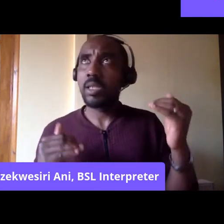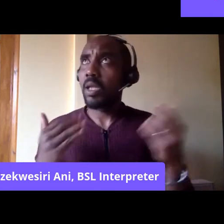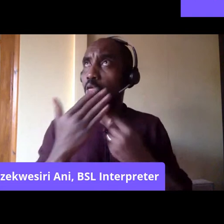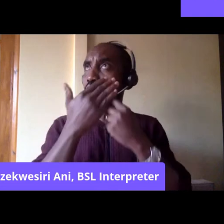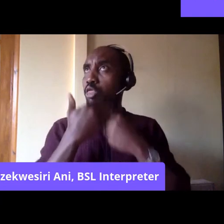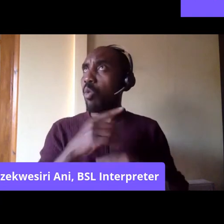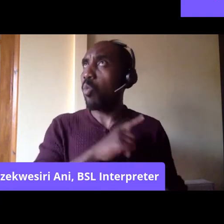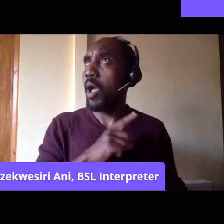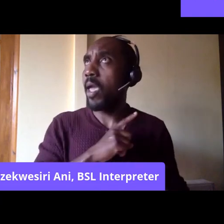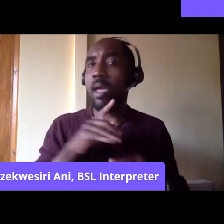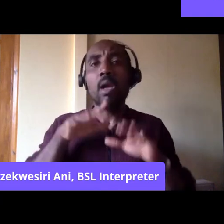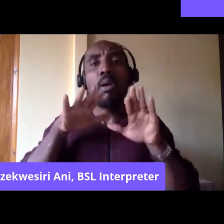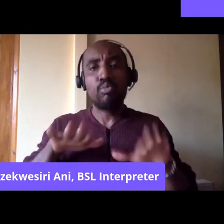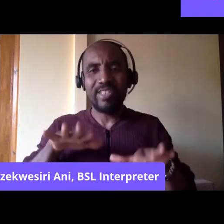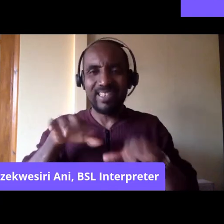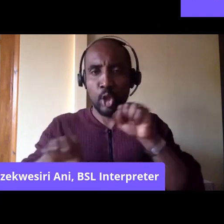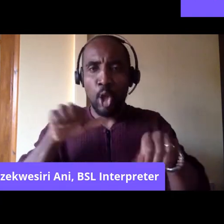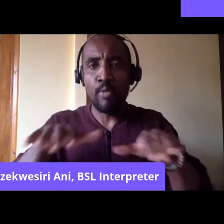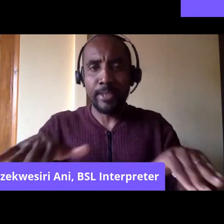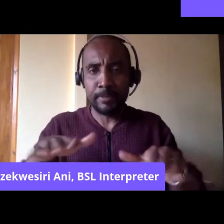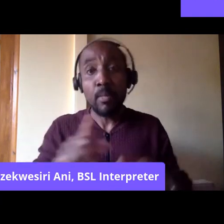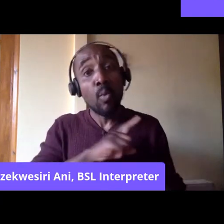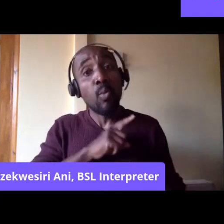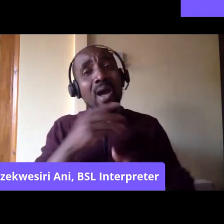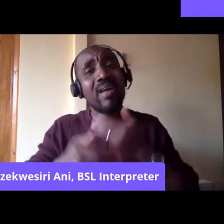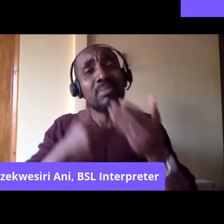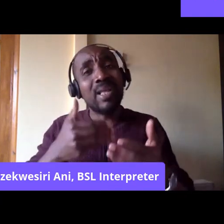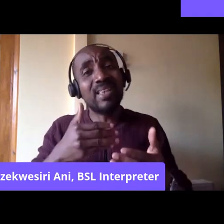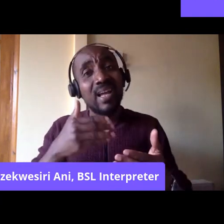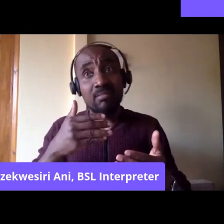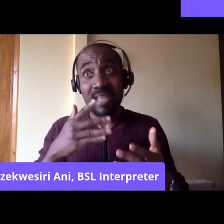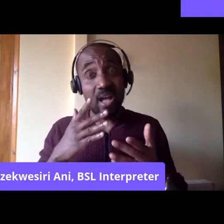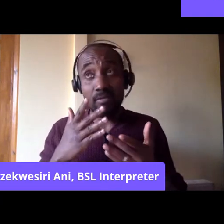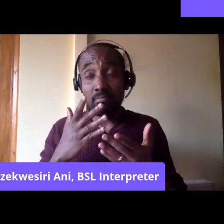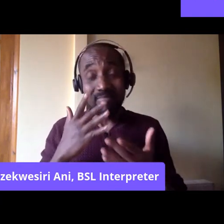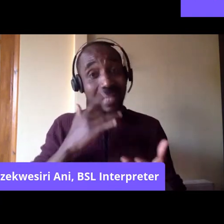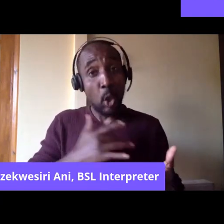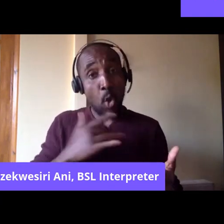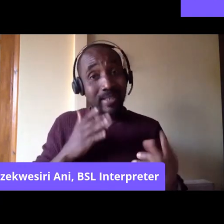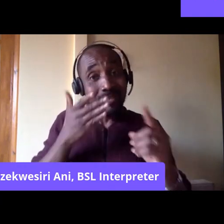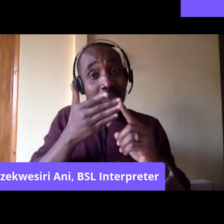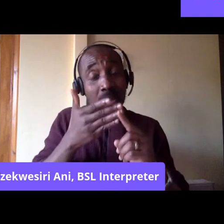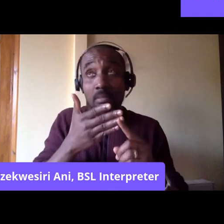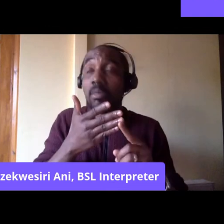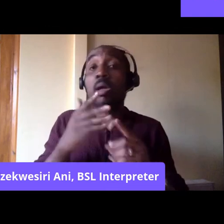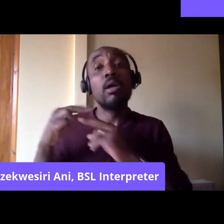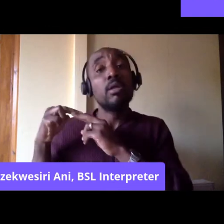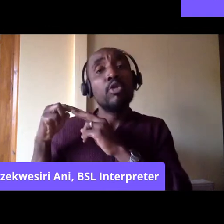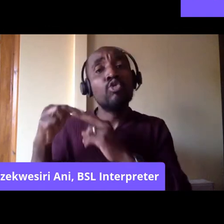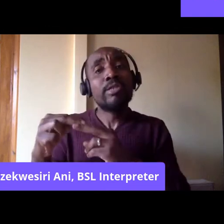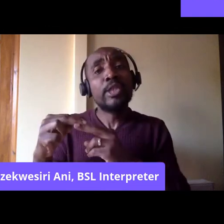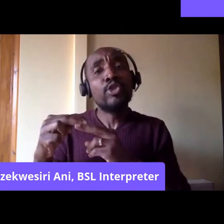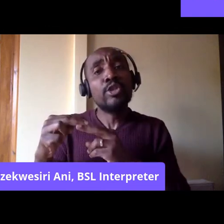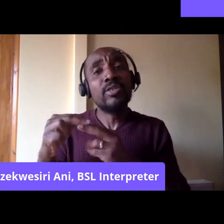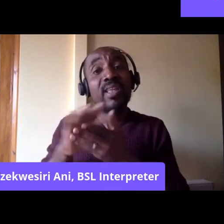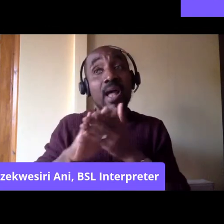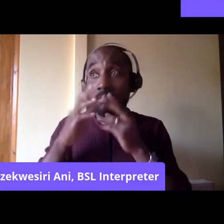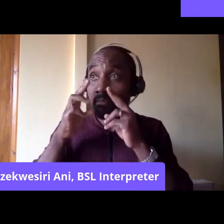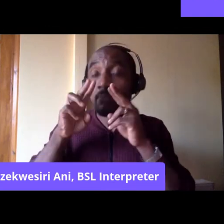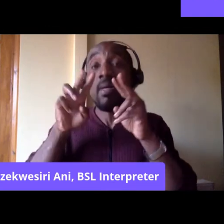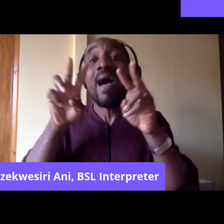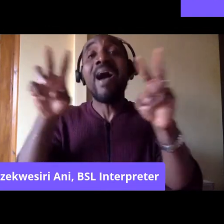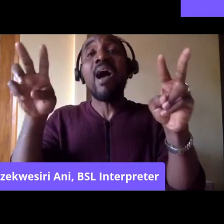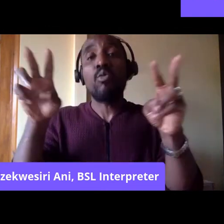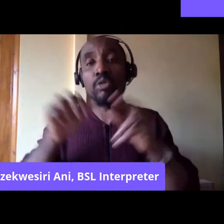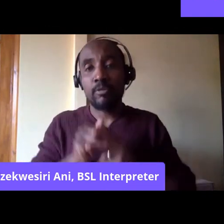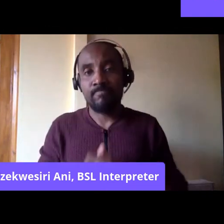colonialism. And the reason why I say that is because this was a tradition of organizing, which looked outwards. It was one that